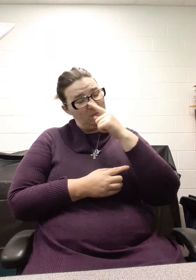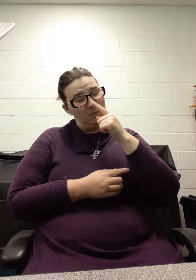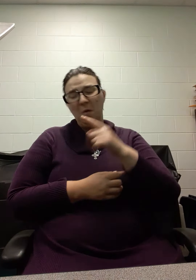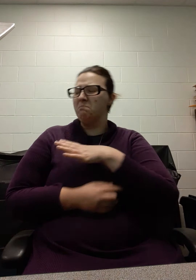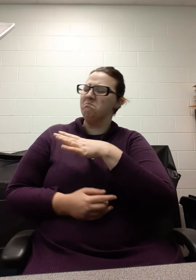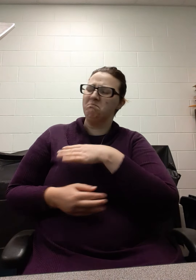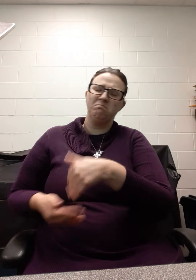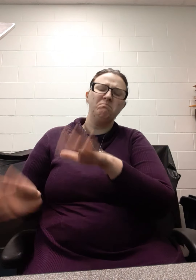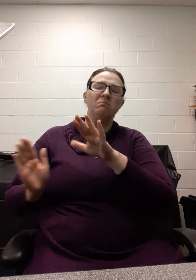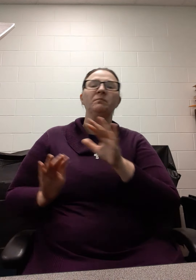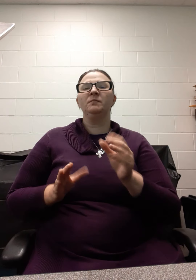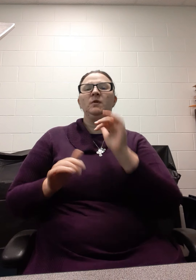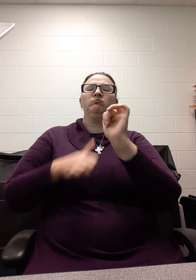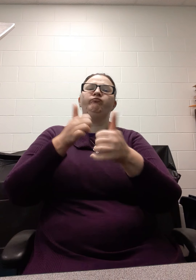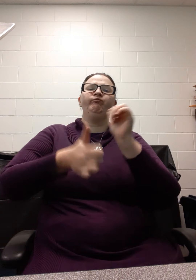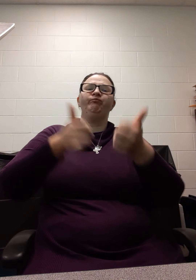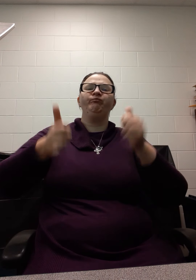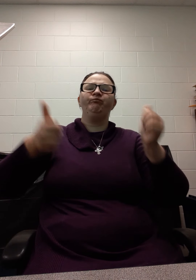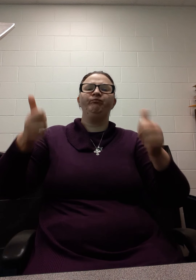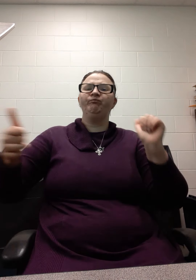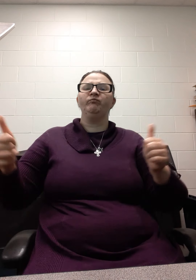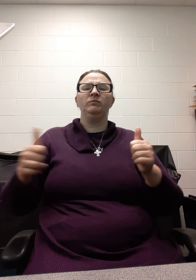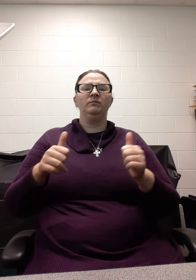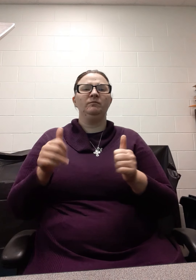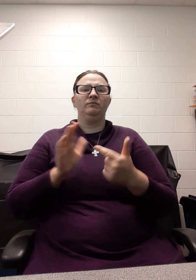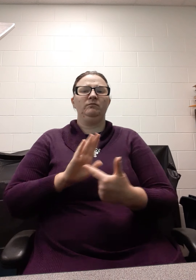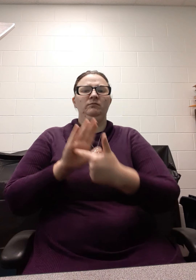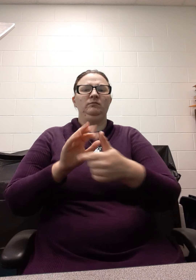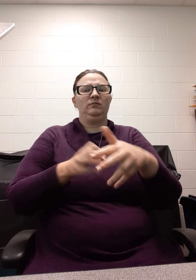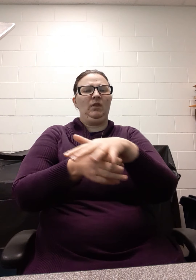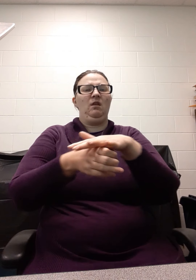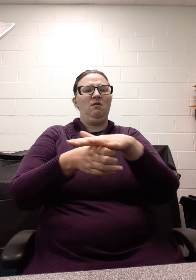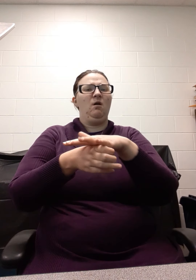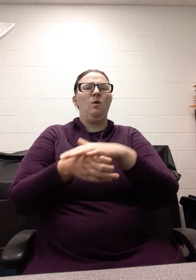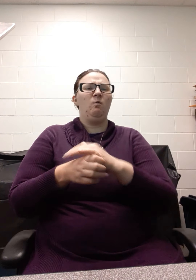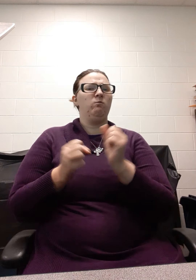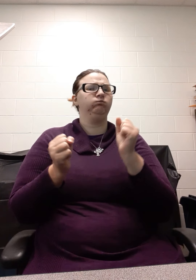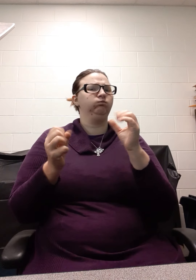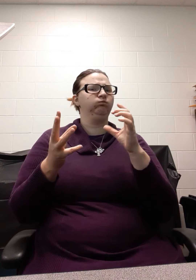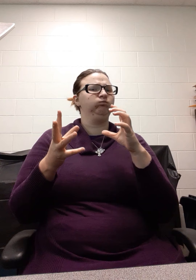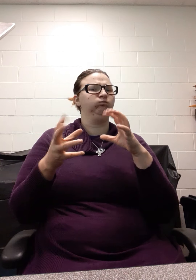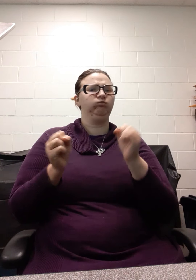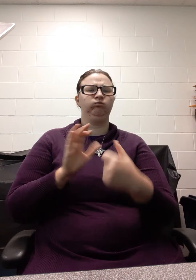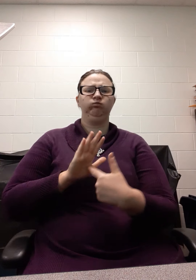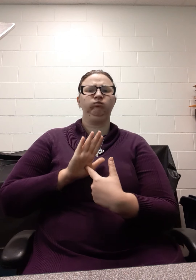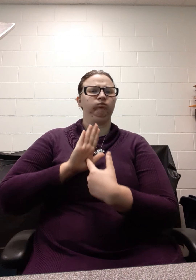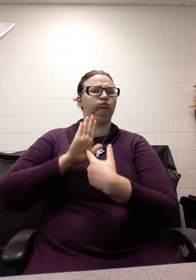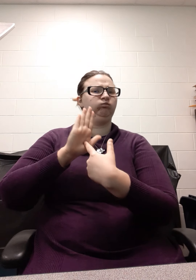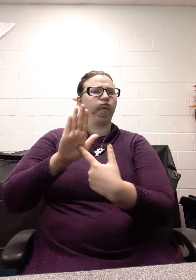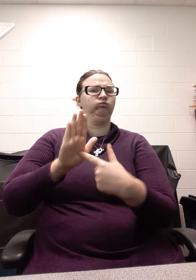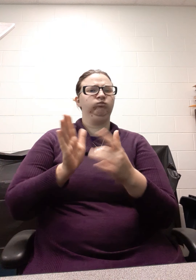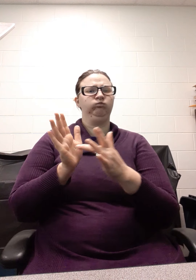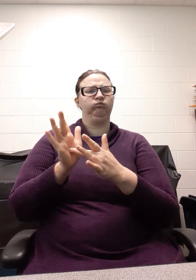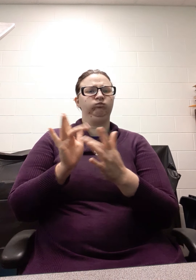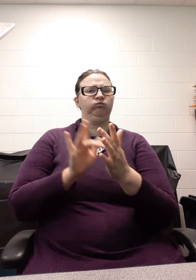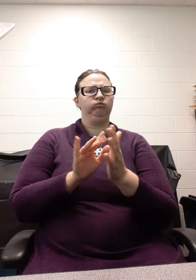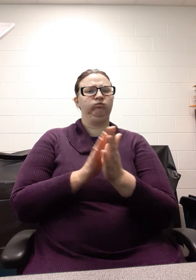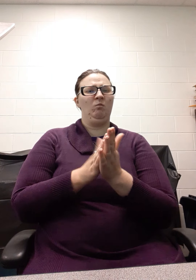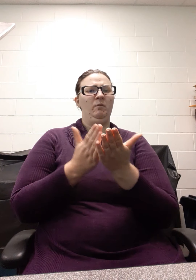display areas on deck three. It's really an awesome, awesome display of the Bible. And then finally, the